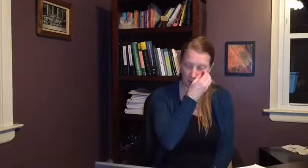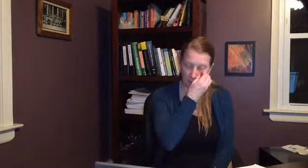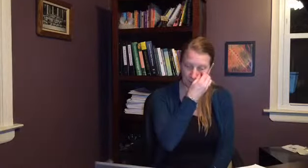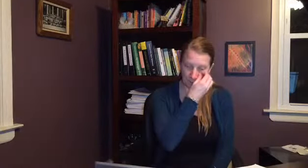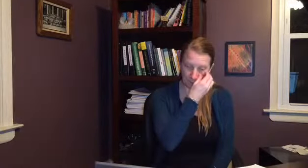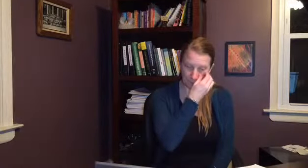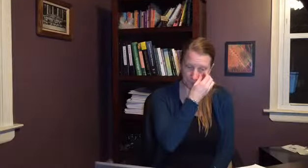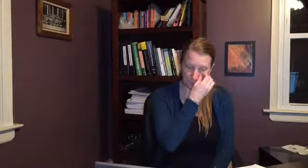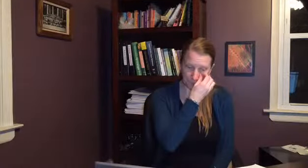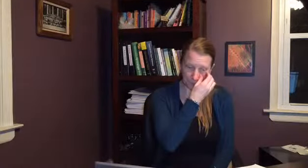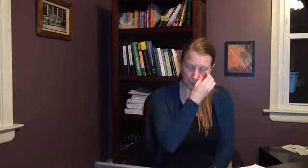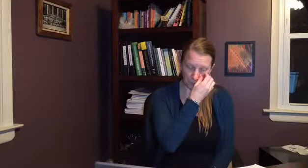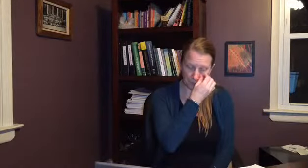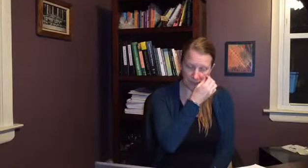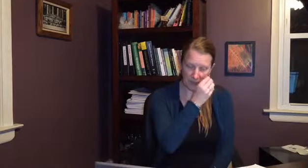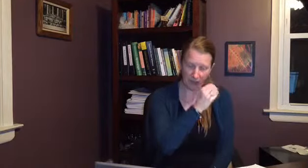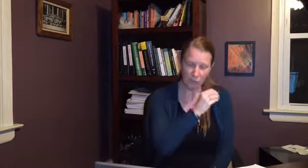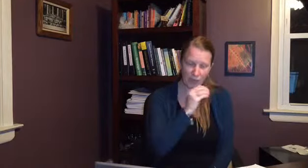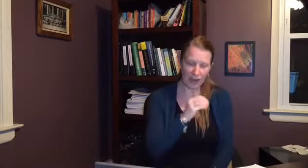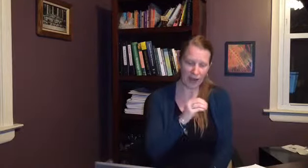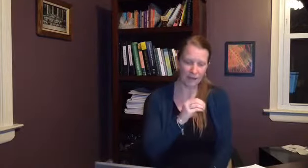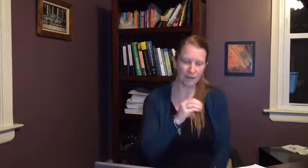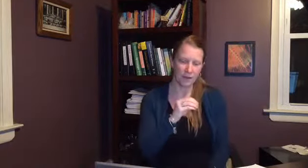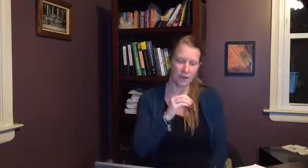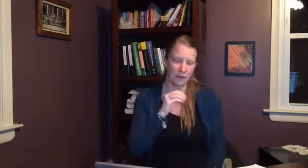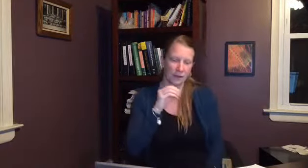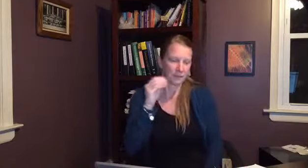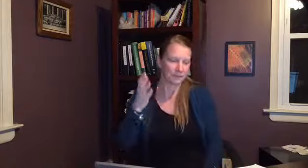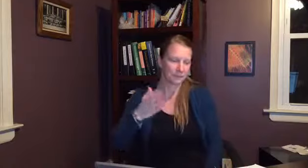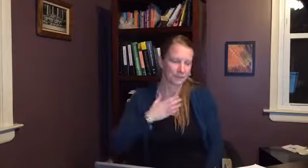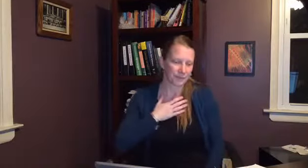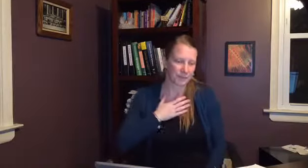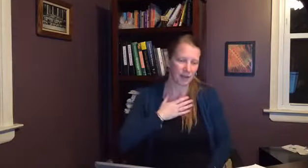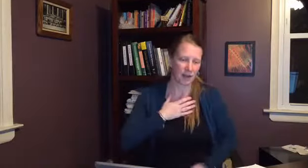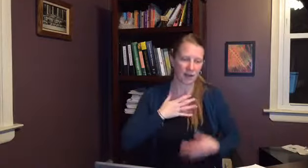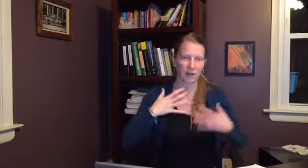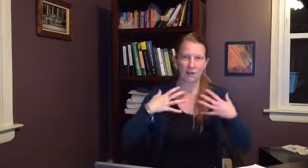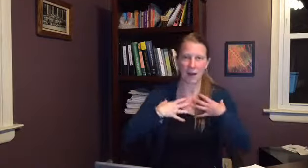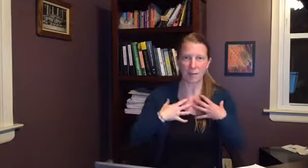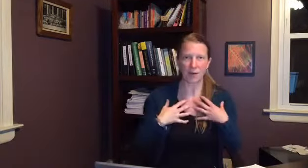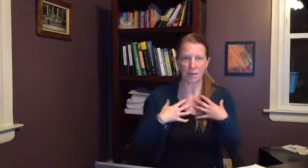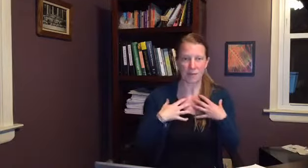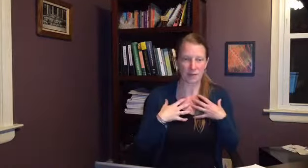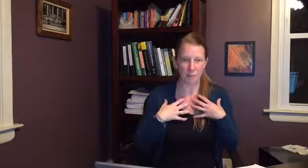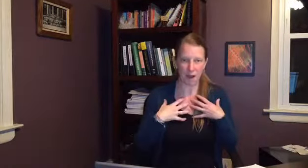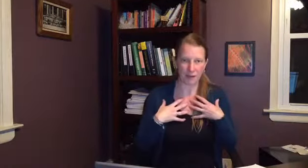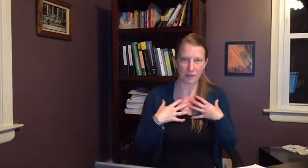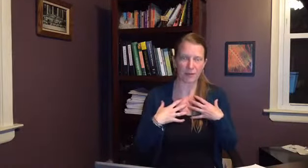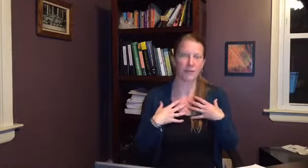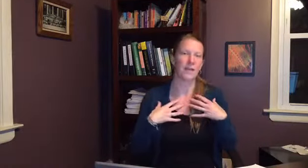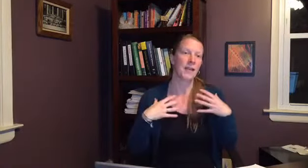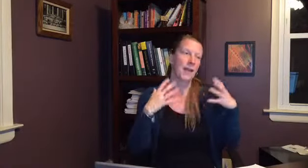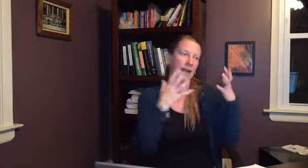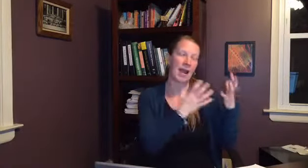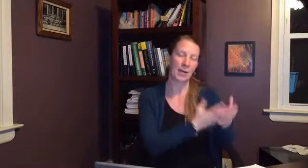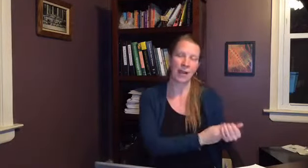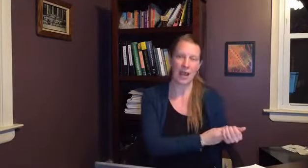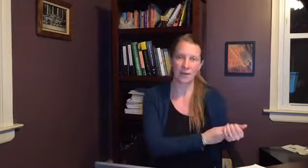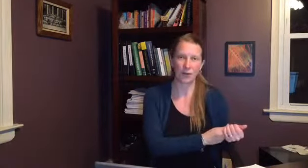then we have if i'm herpes positive and now i have a new